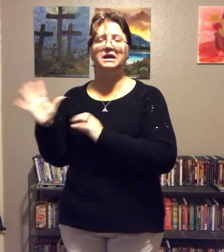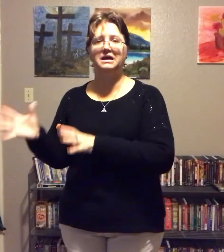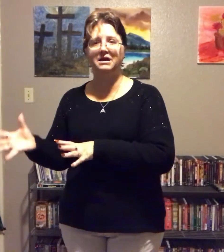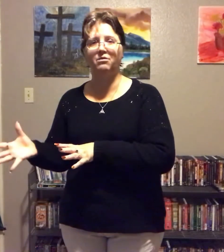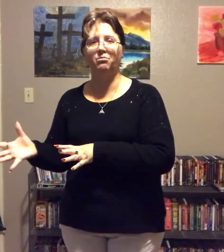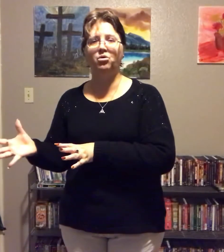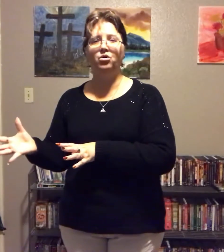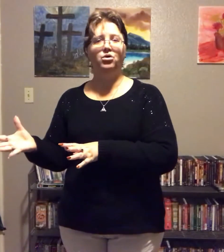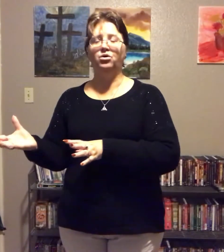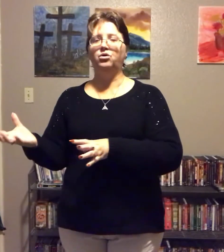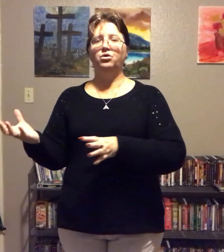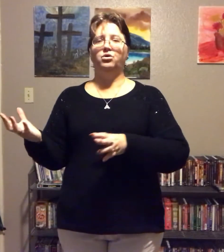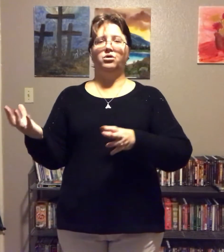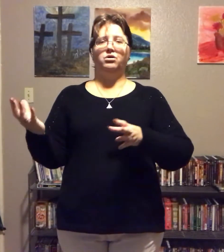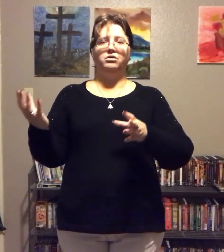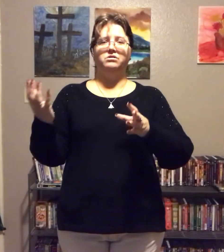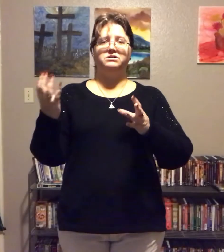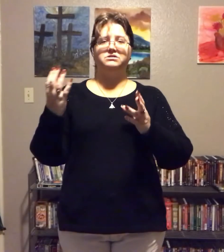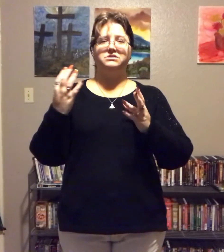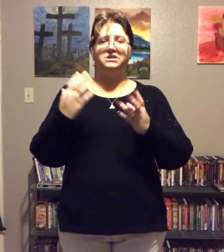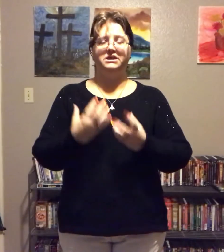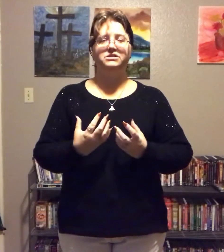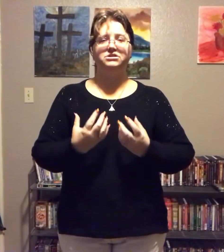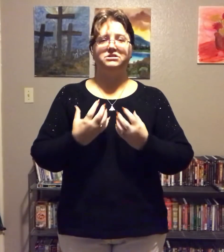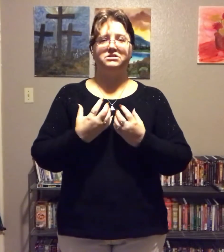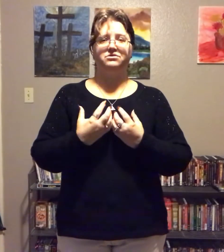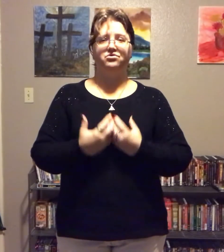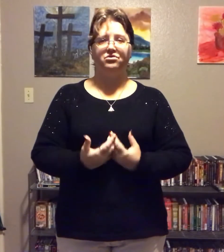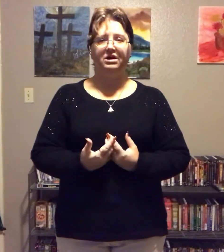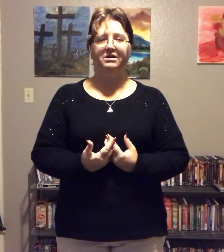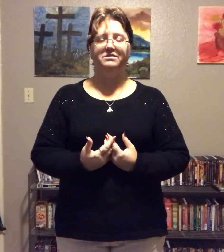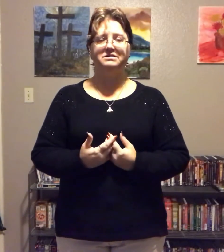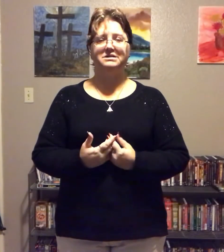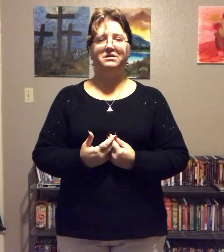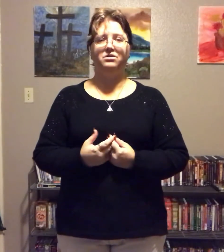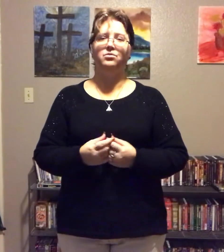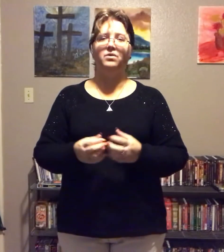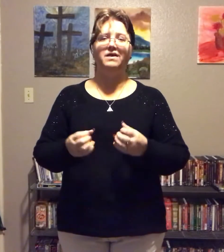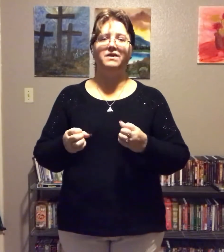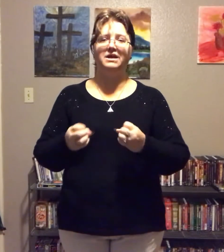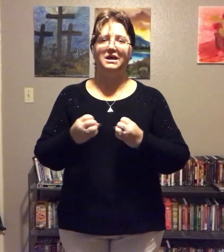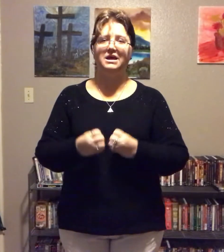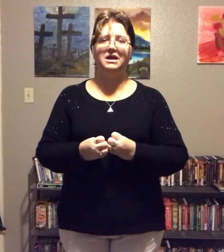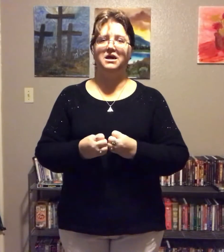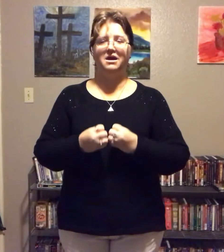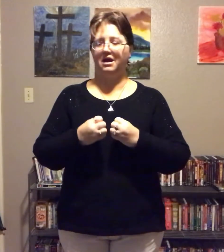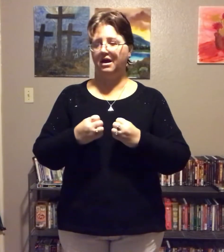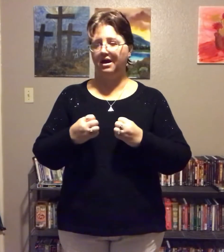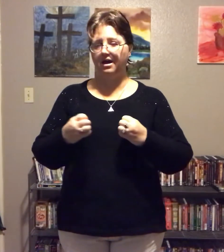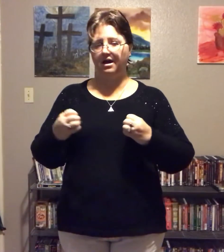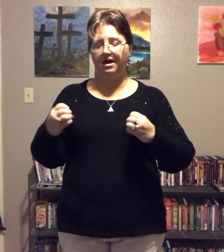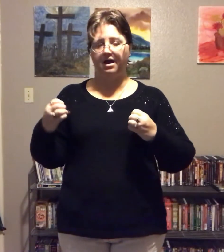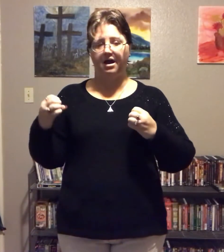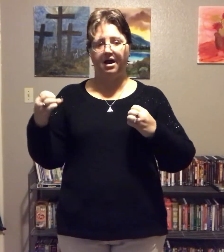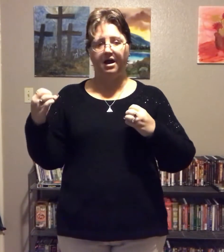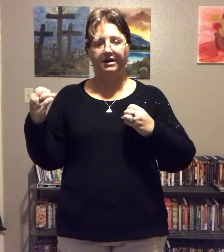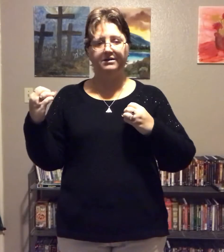him teach us and train us the way that he had